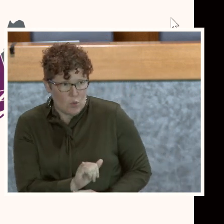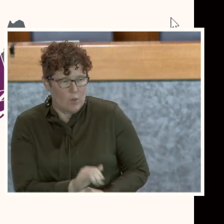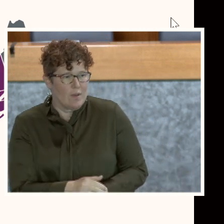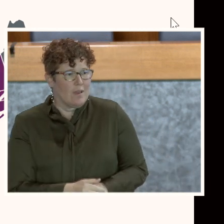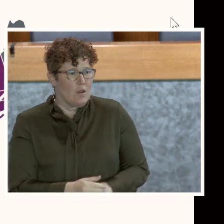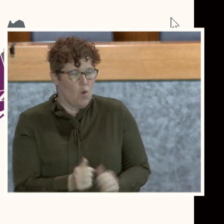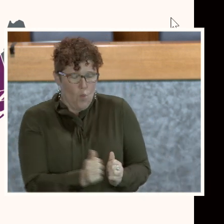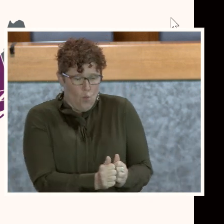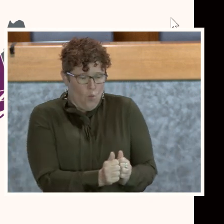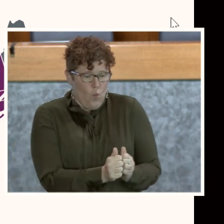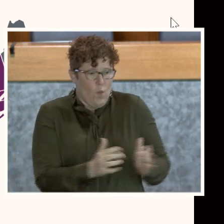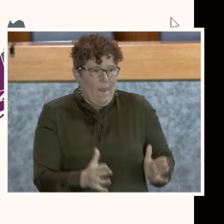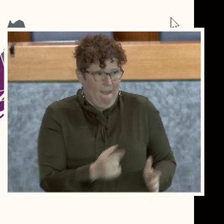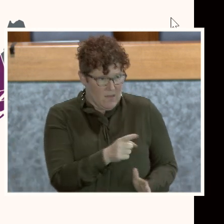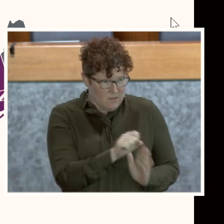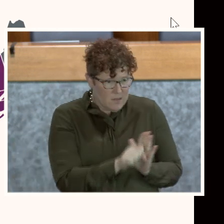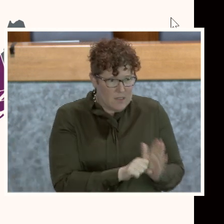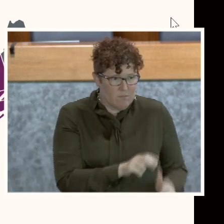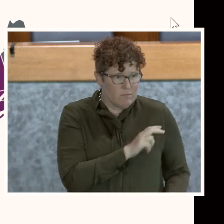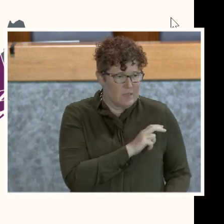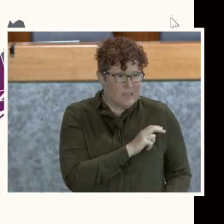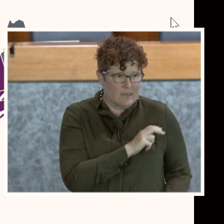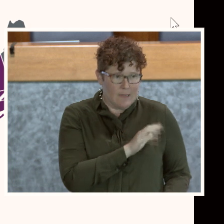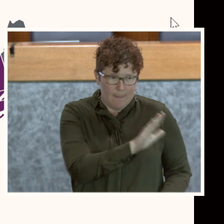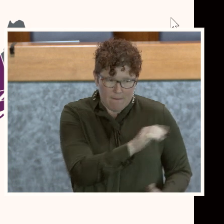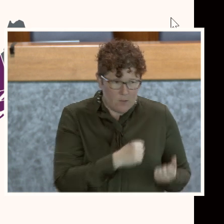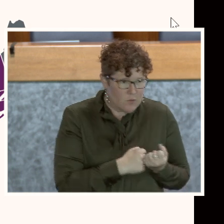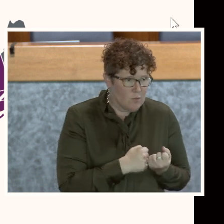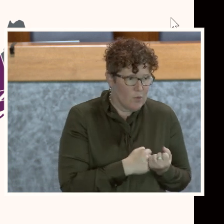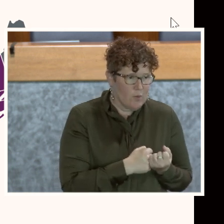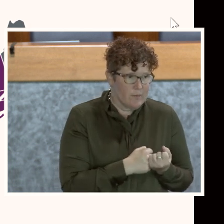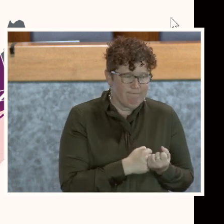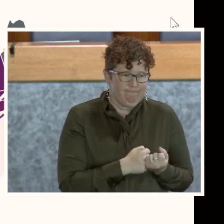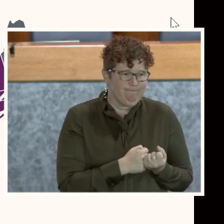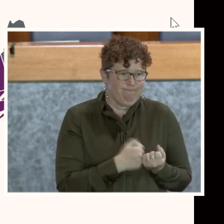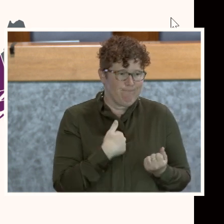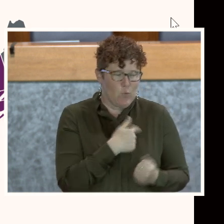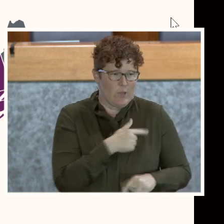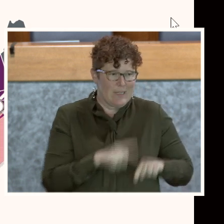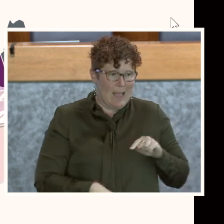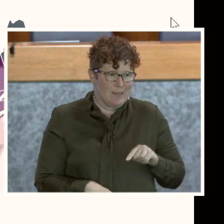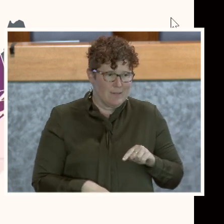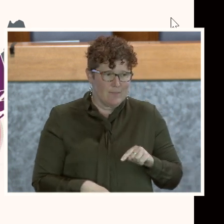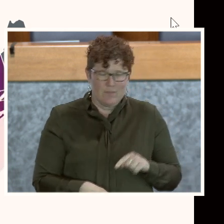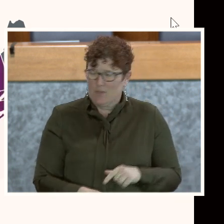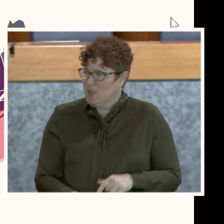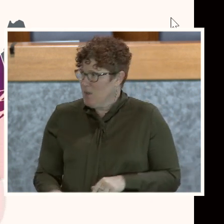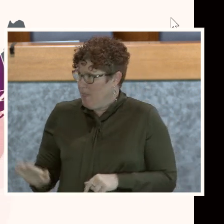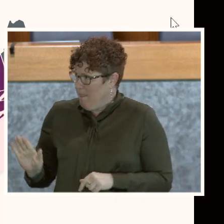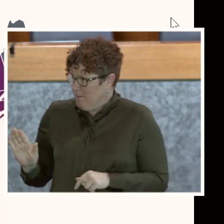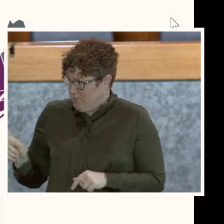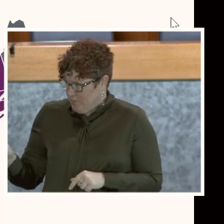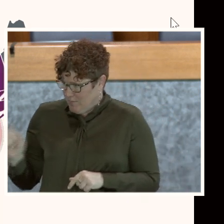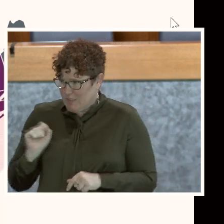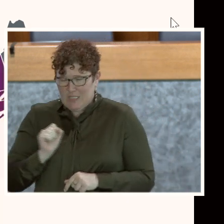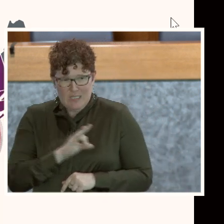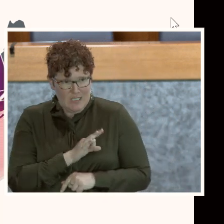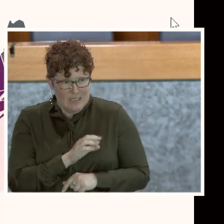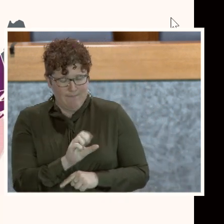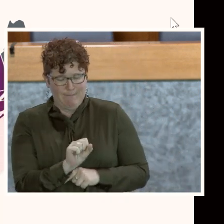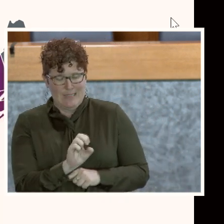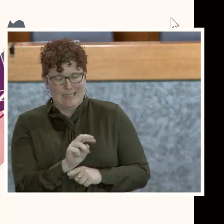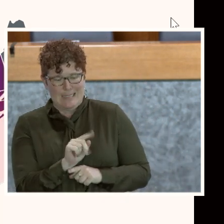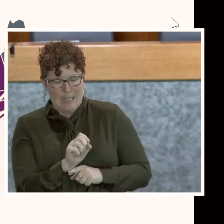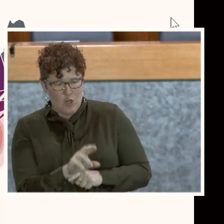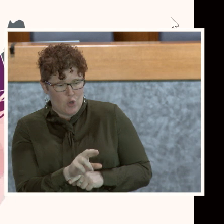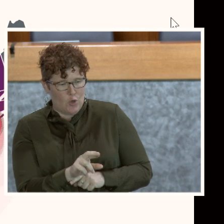be standing here today without the support of all of you from Senator Lucas as well, but also from our friends